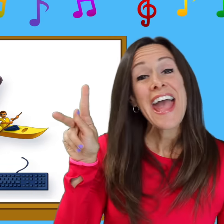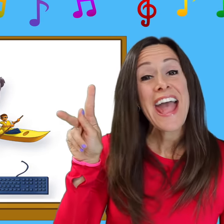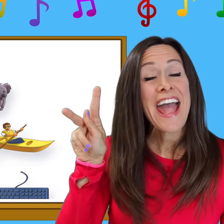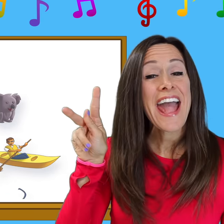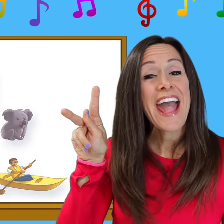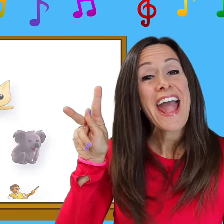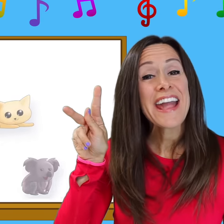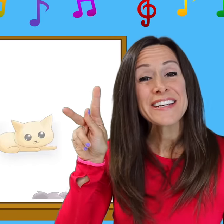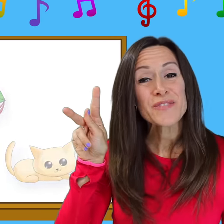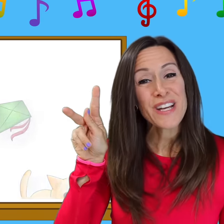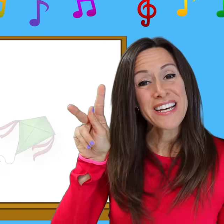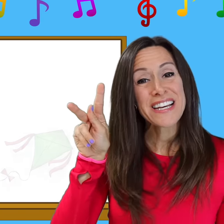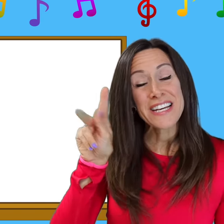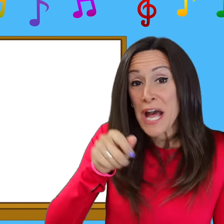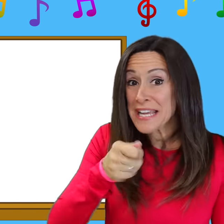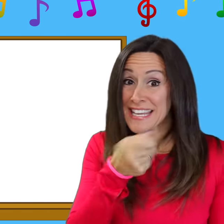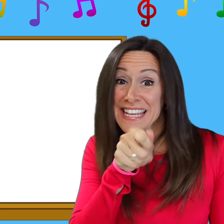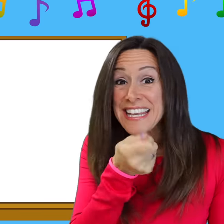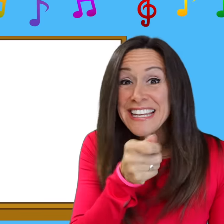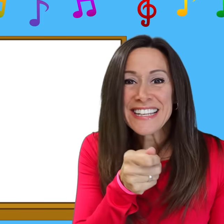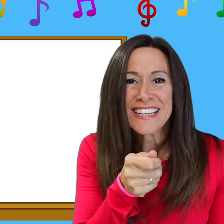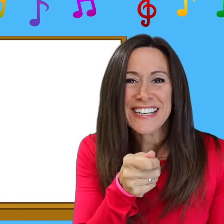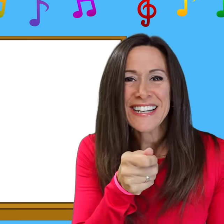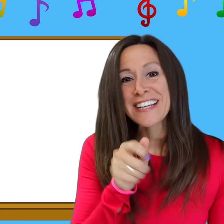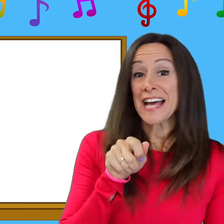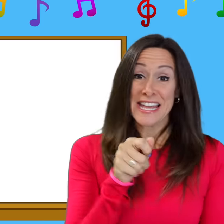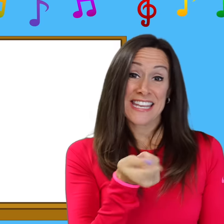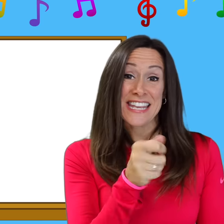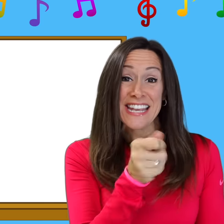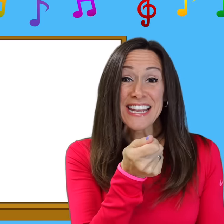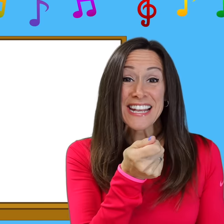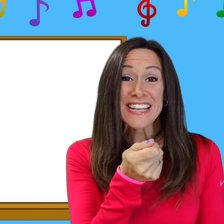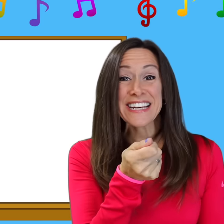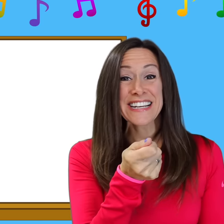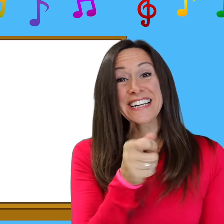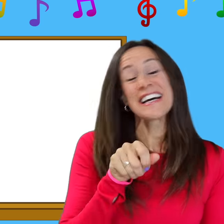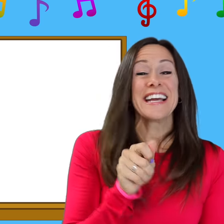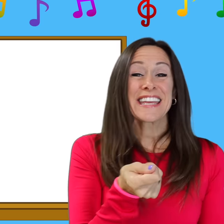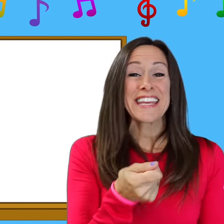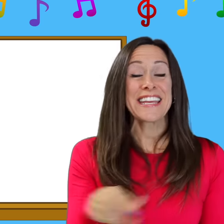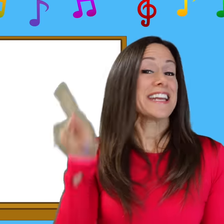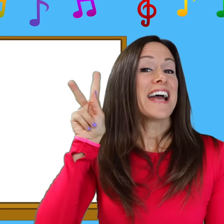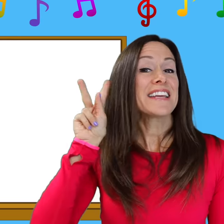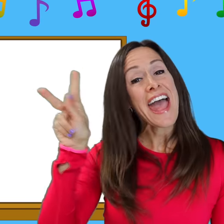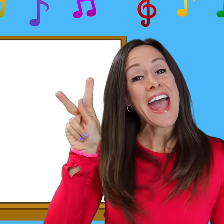is for k-k-k-key, k-k-key, k-k-key K